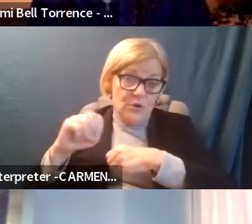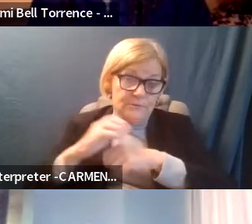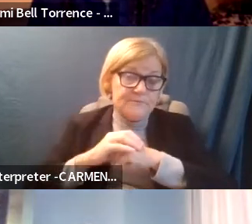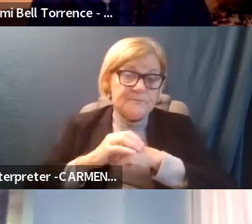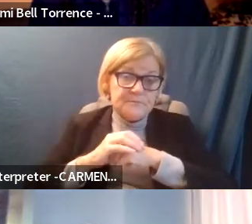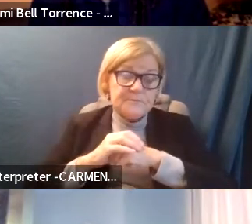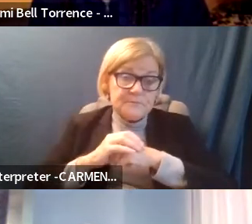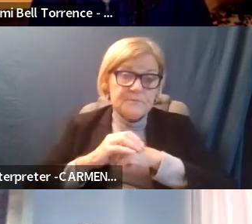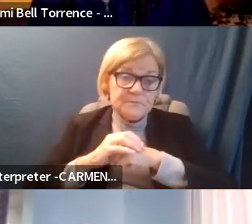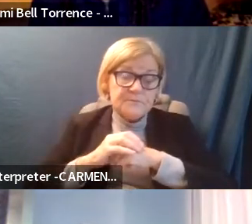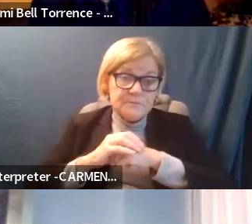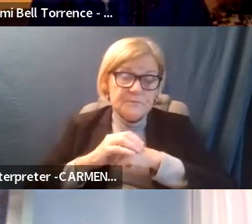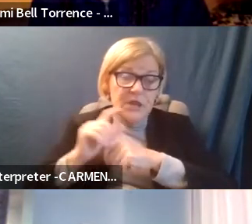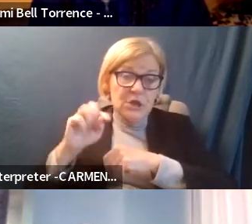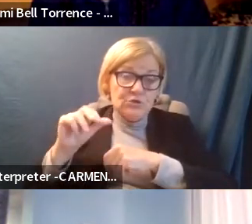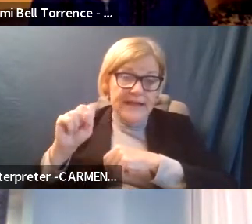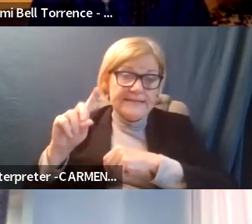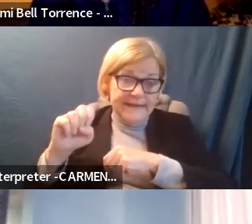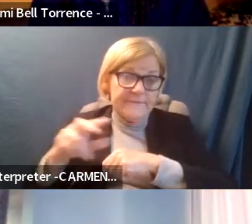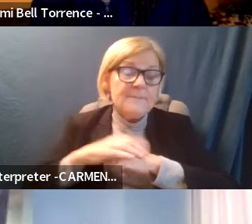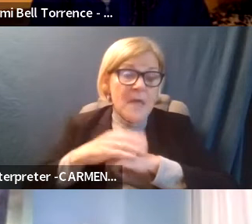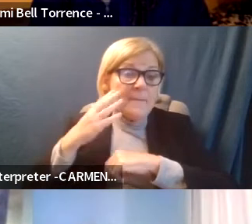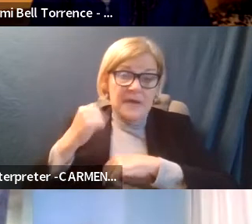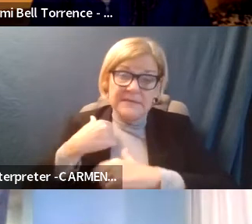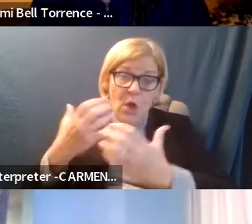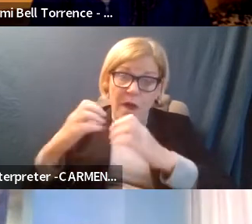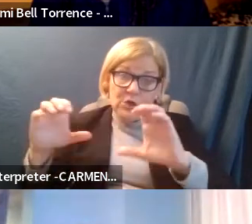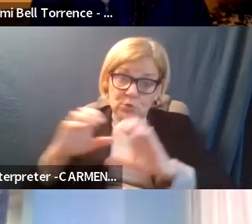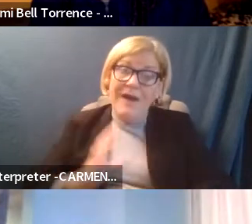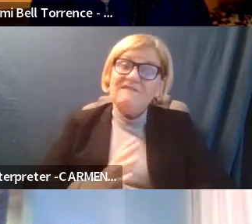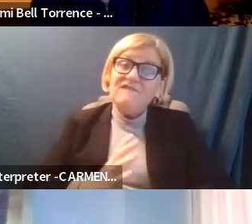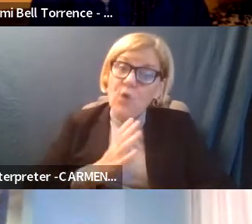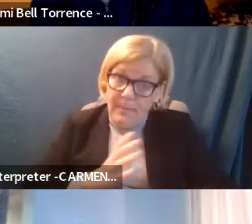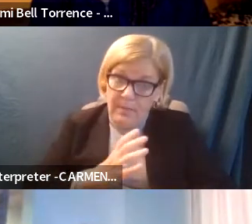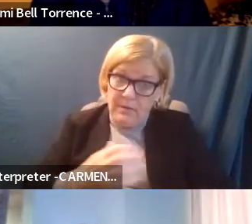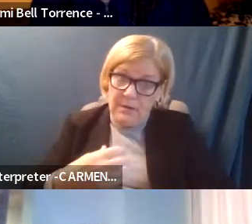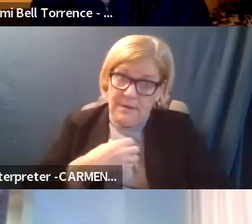So at Transdev, because I want to do a formal complaint.